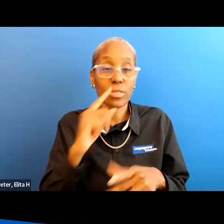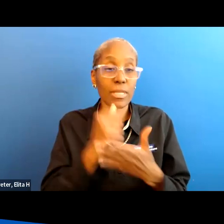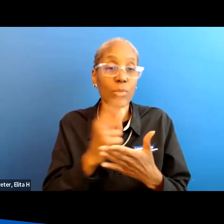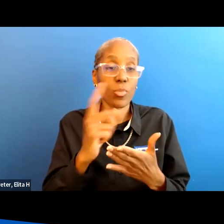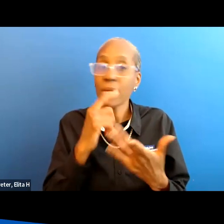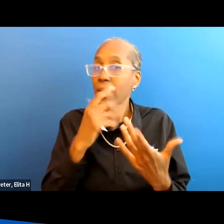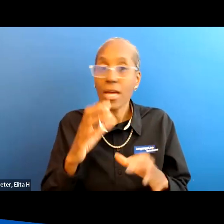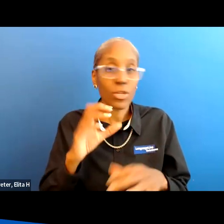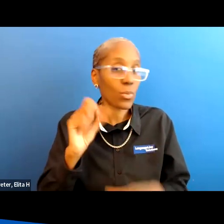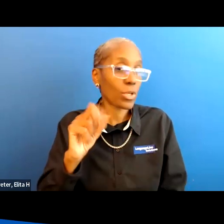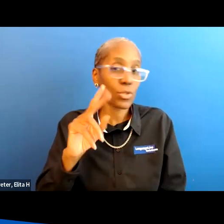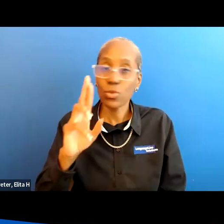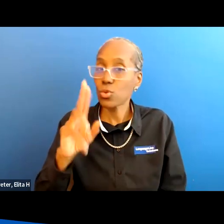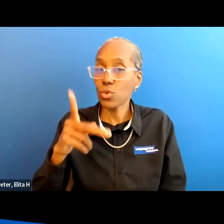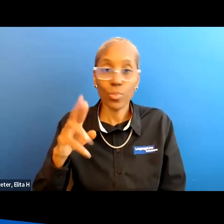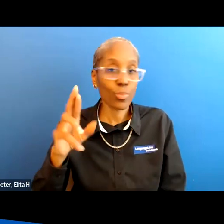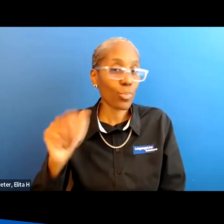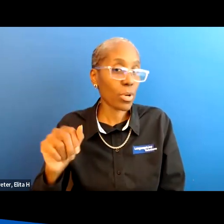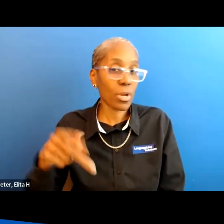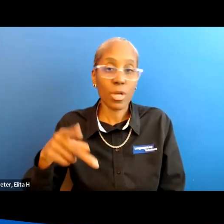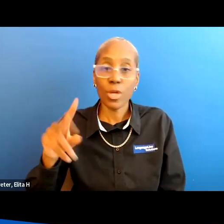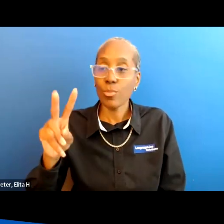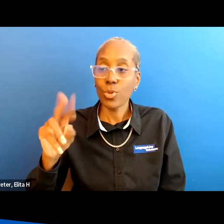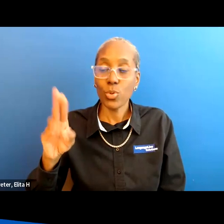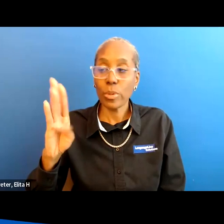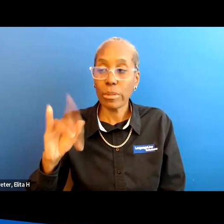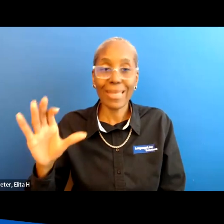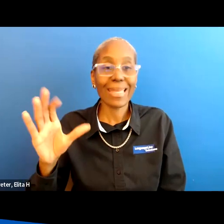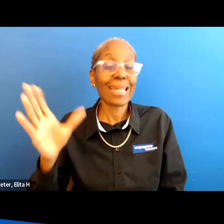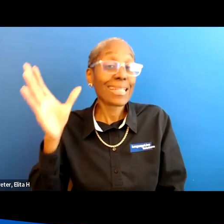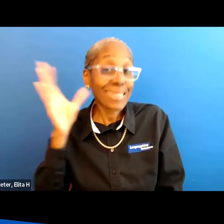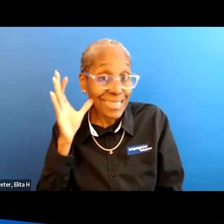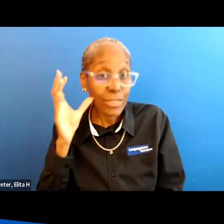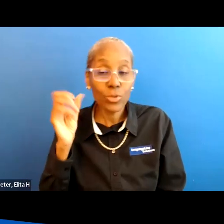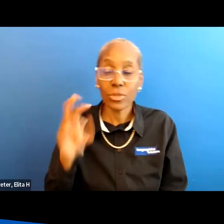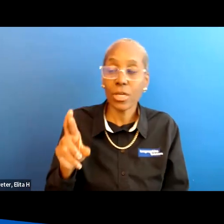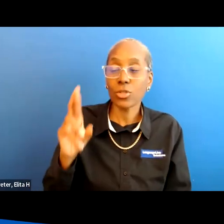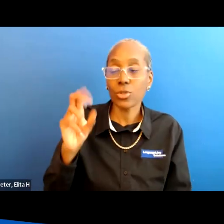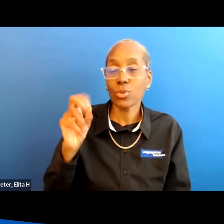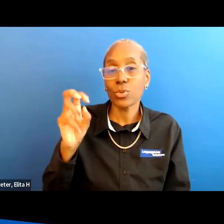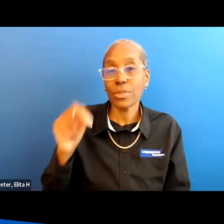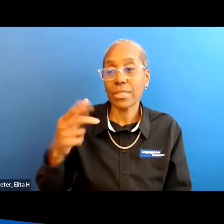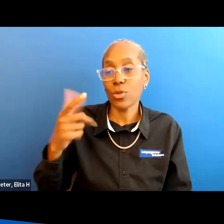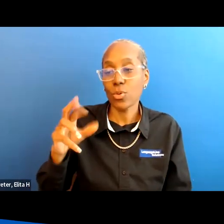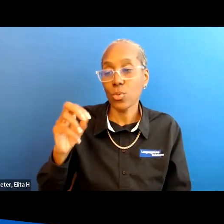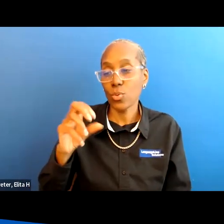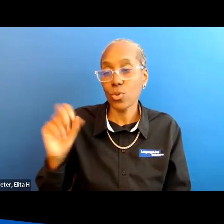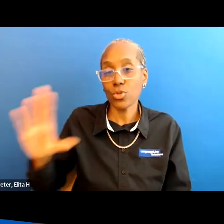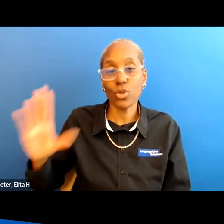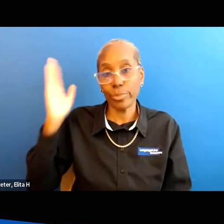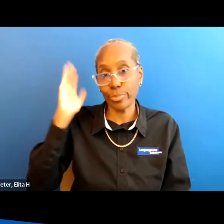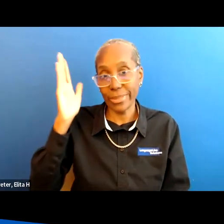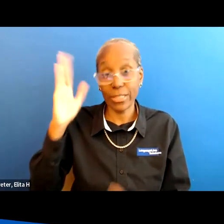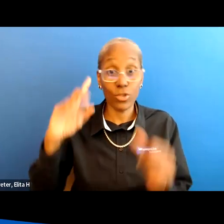don't want a suprapubic well listen to dr suzanne grow's um presentation and